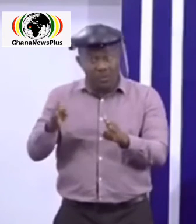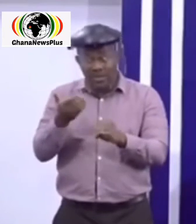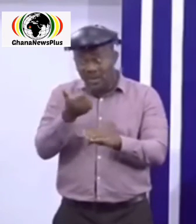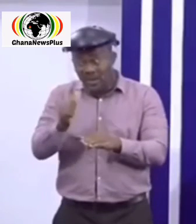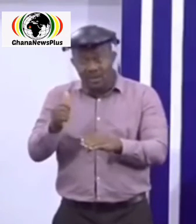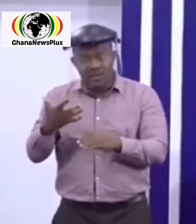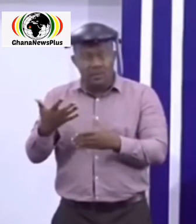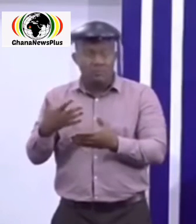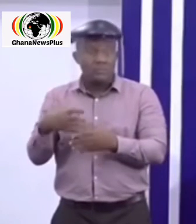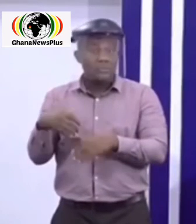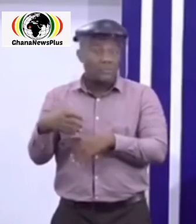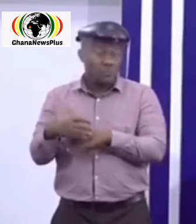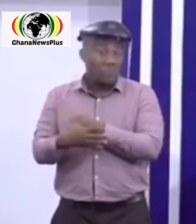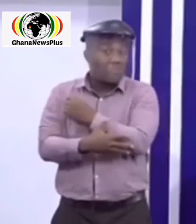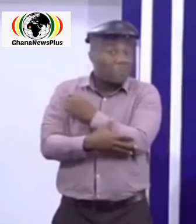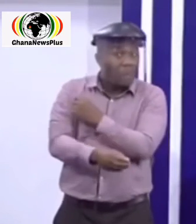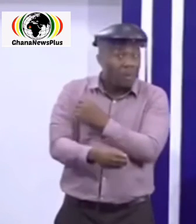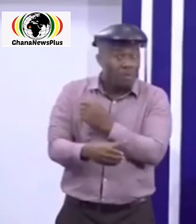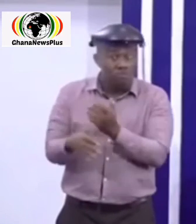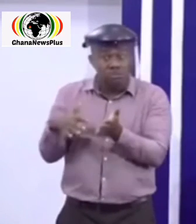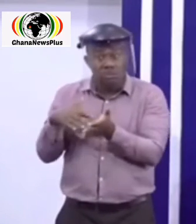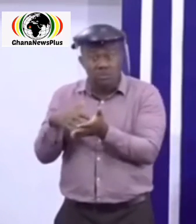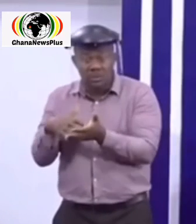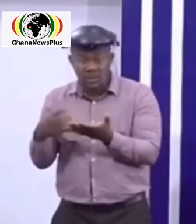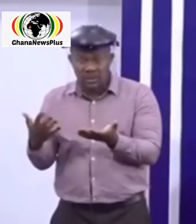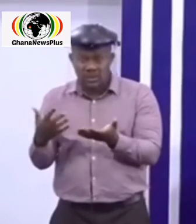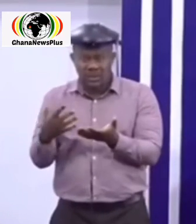including offering church health facilities practice